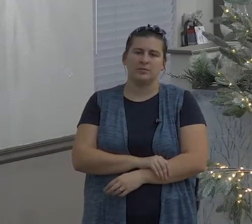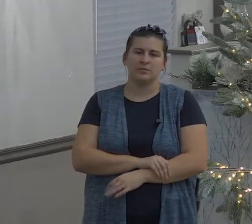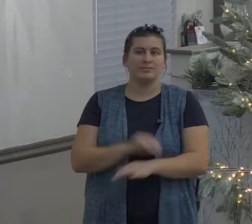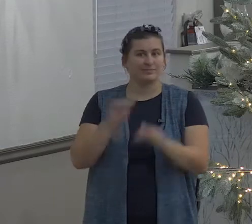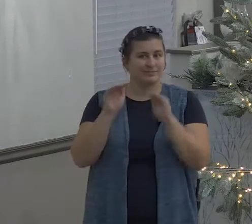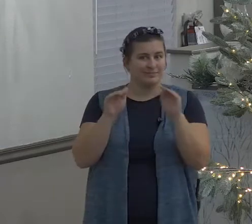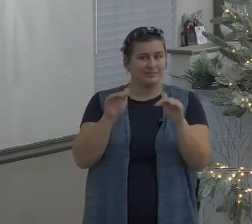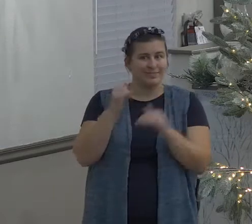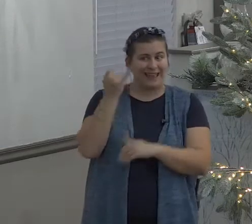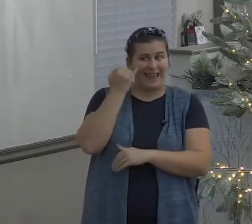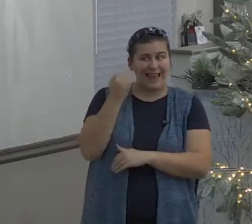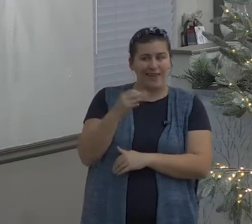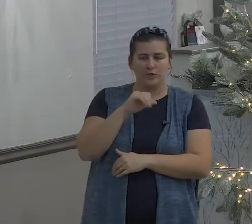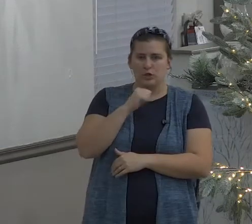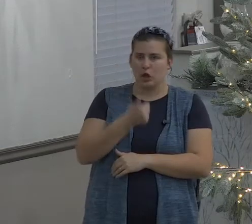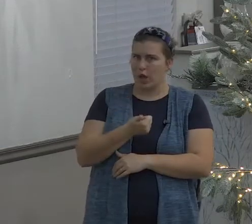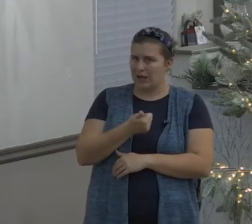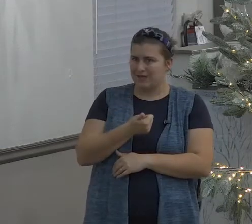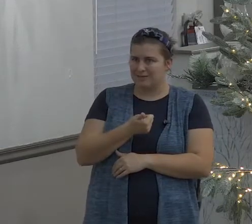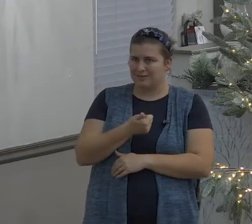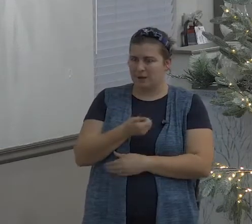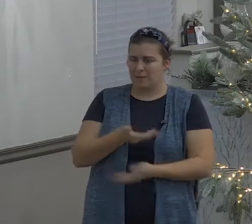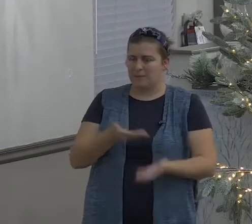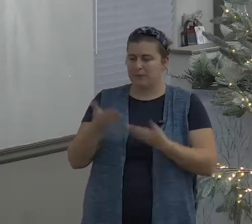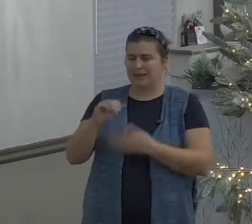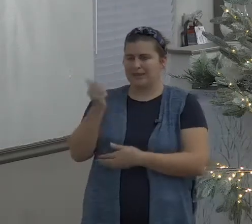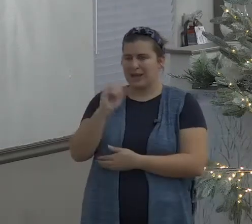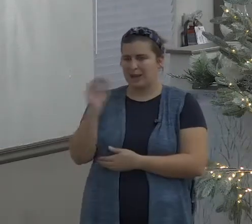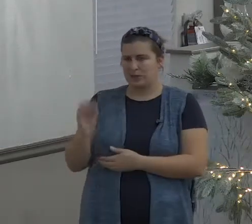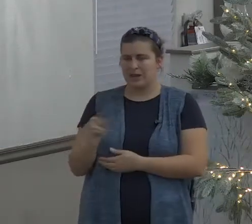it's a test of faith